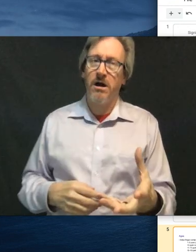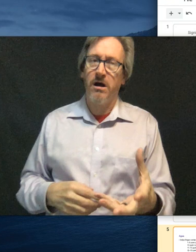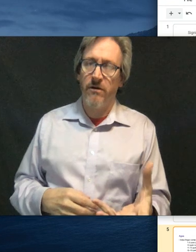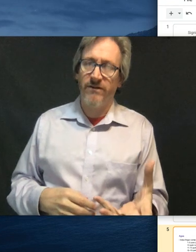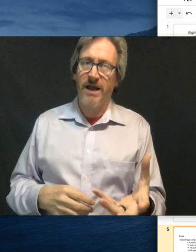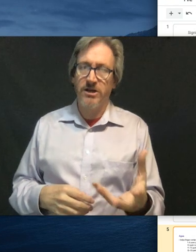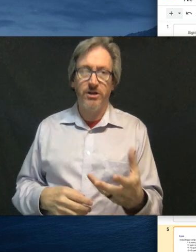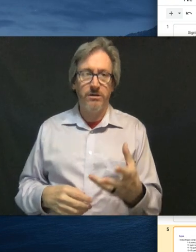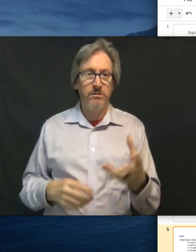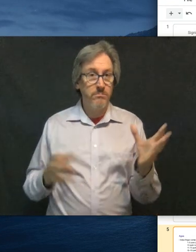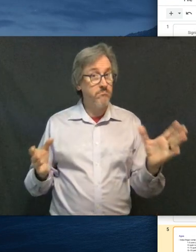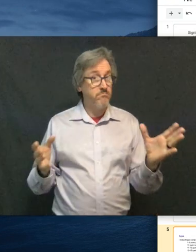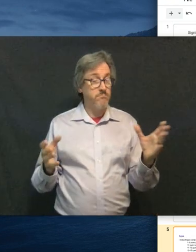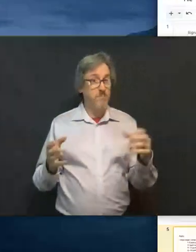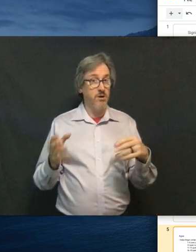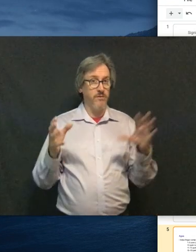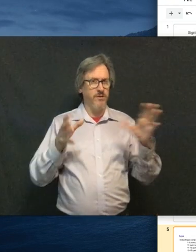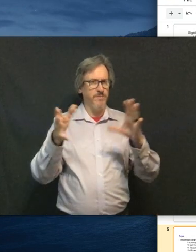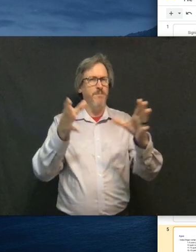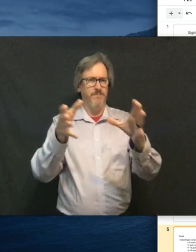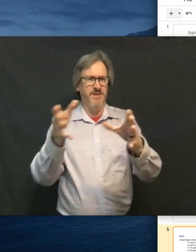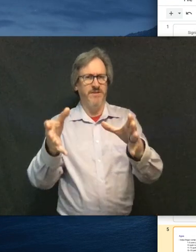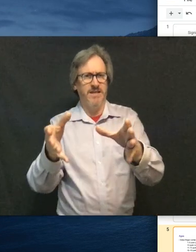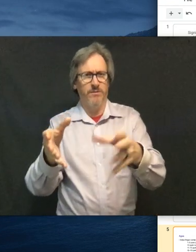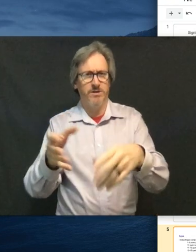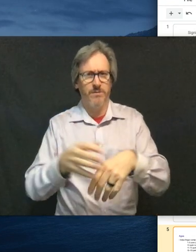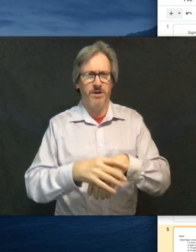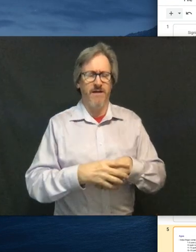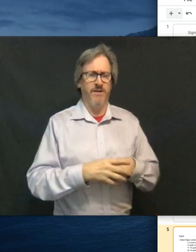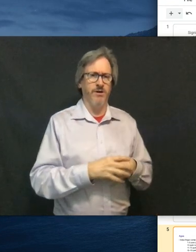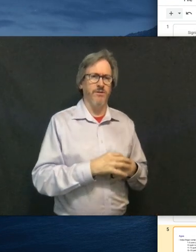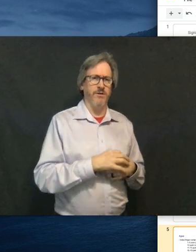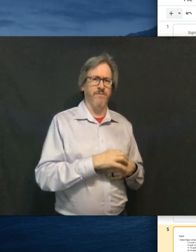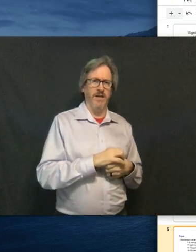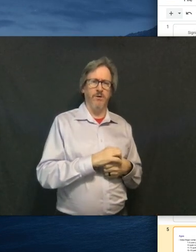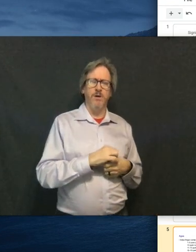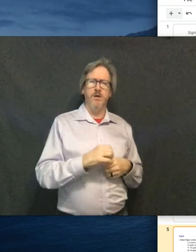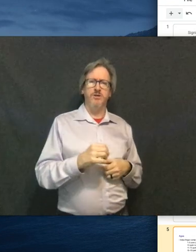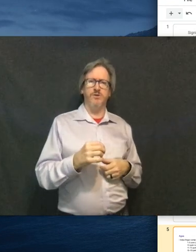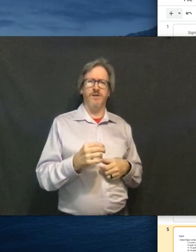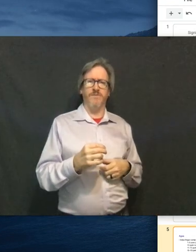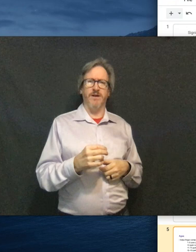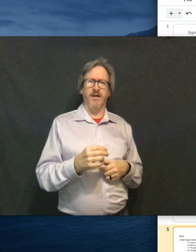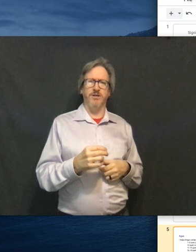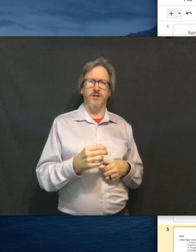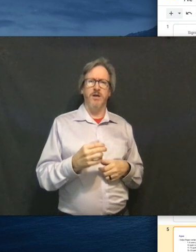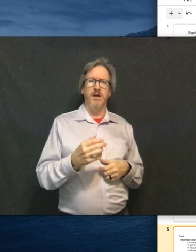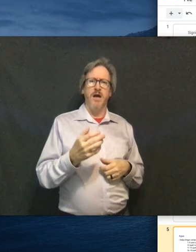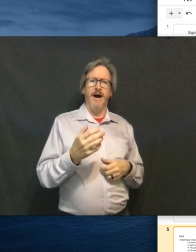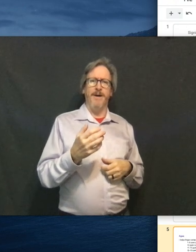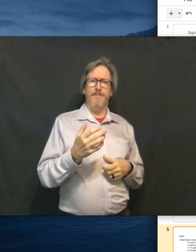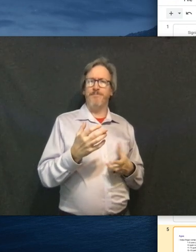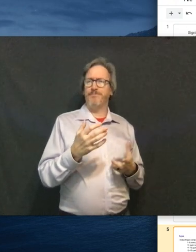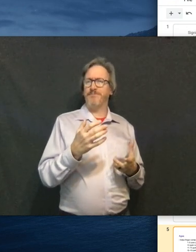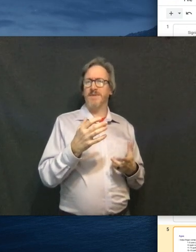shows a variation. Or the DVD, which I'm going to have on here, the video, shows a variation.